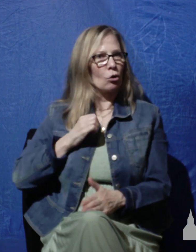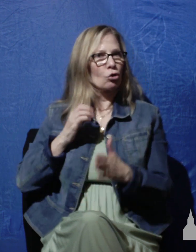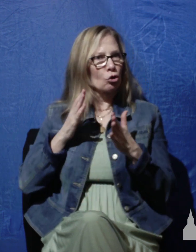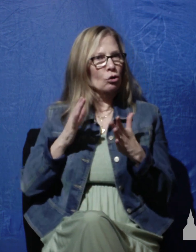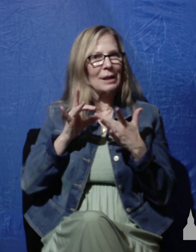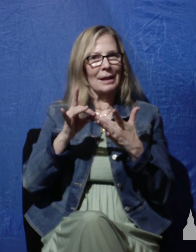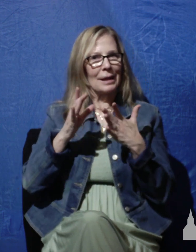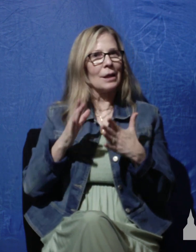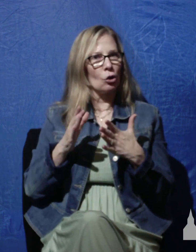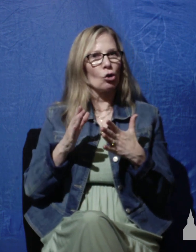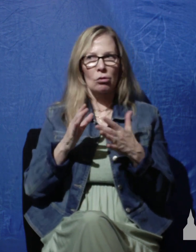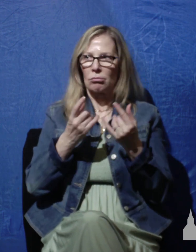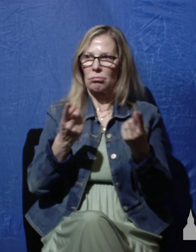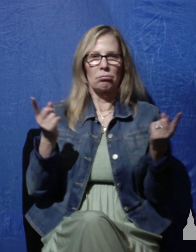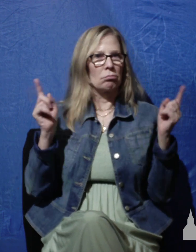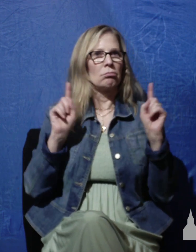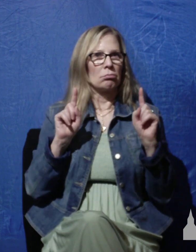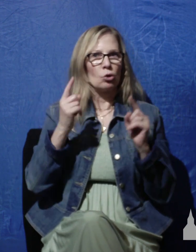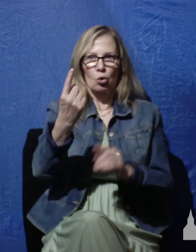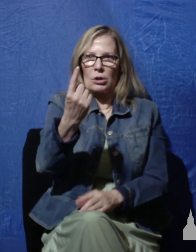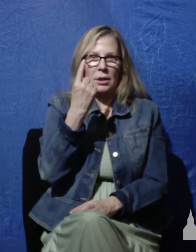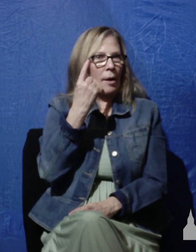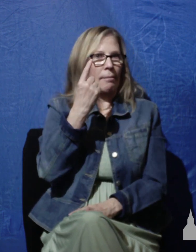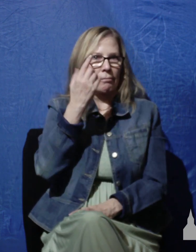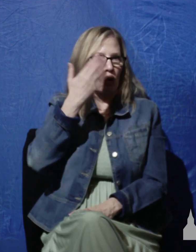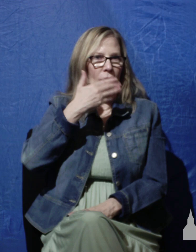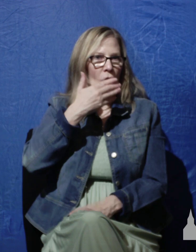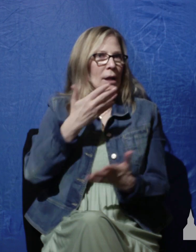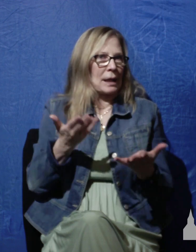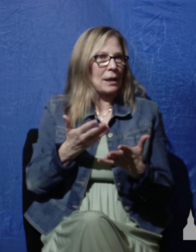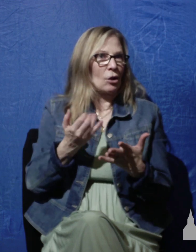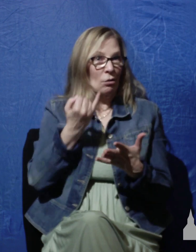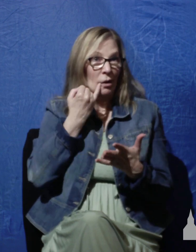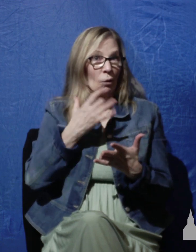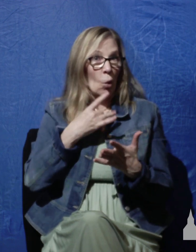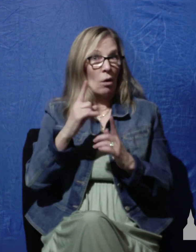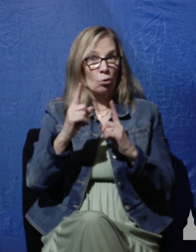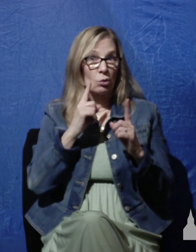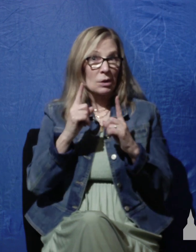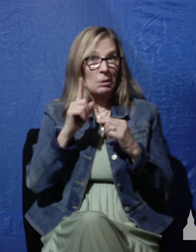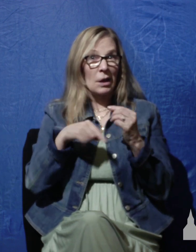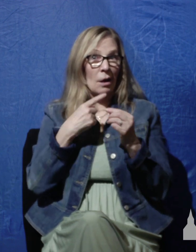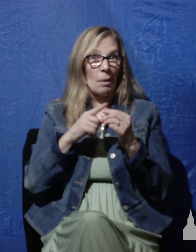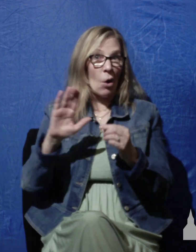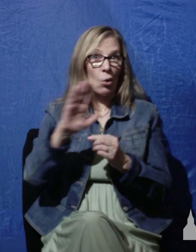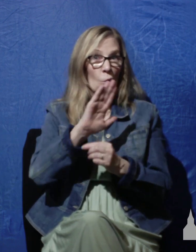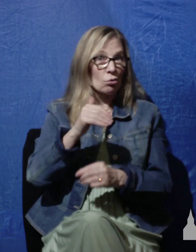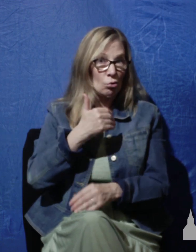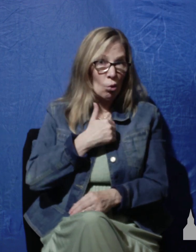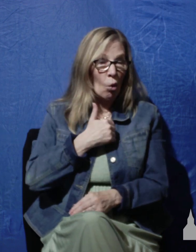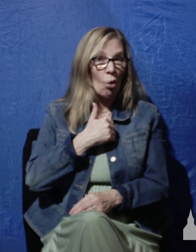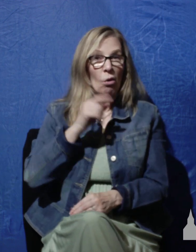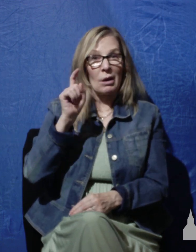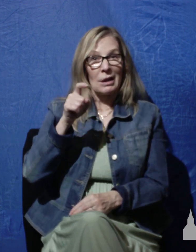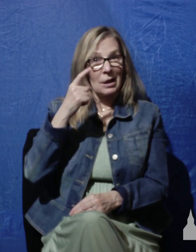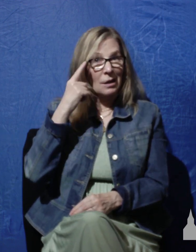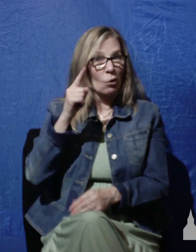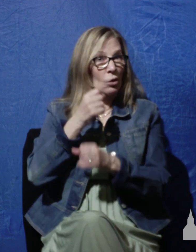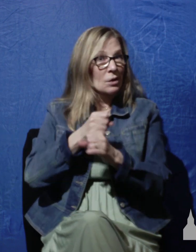the front and if you want to speak to one of them about your soul your need for salvation in